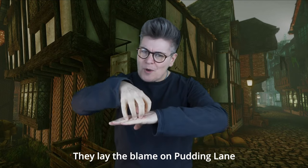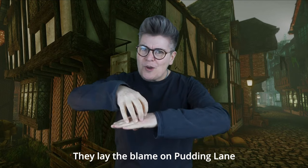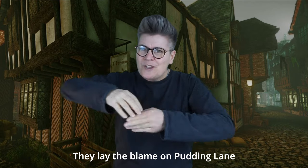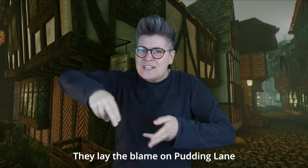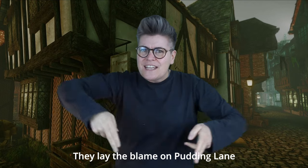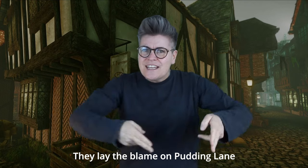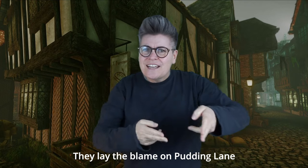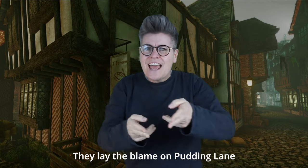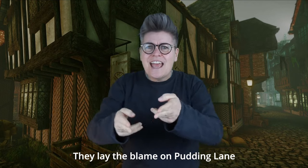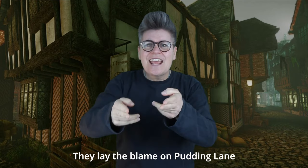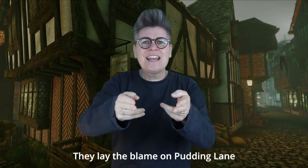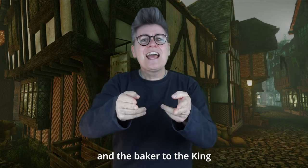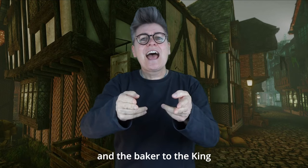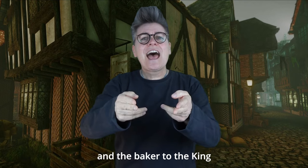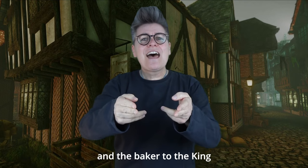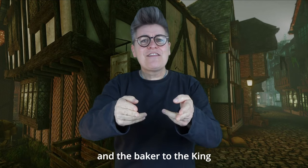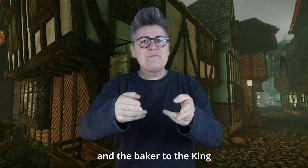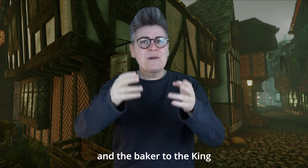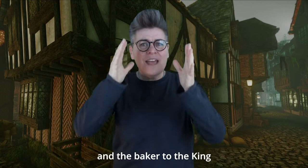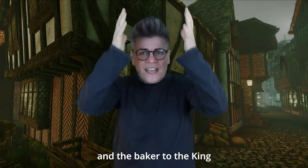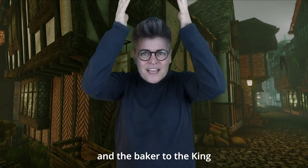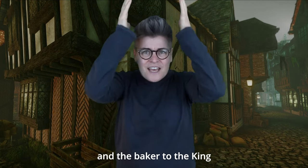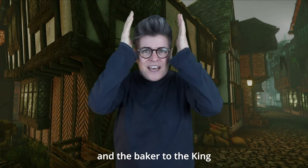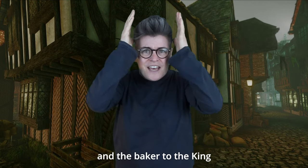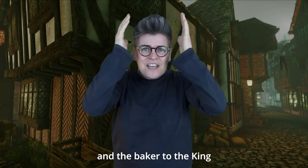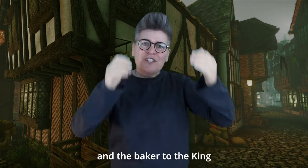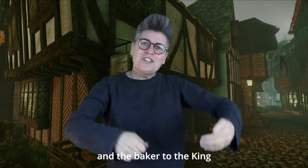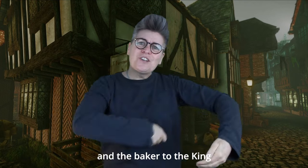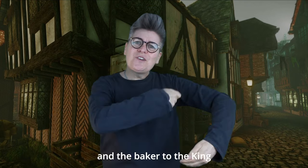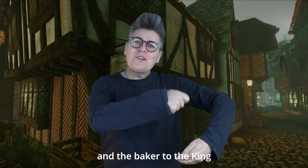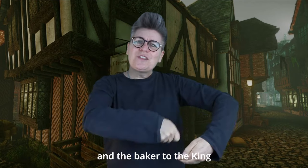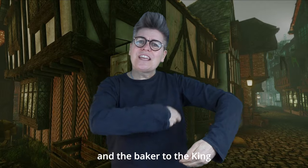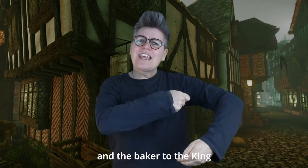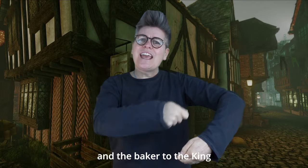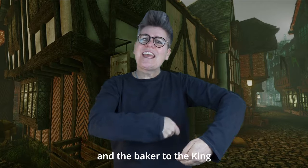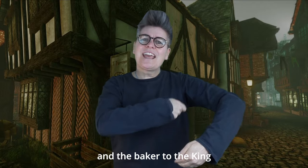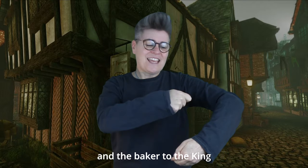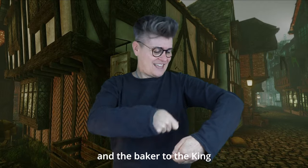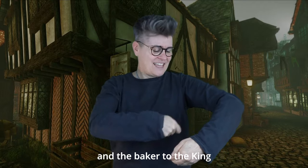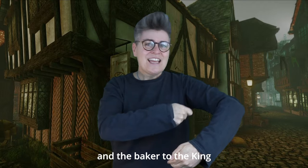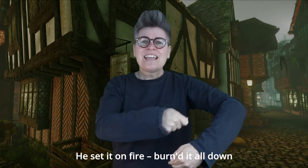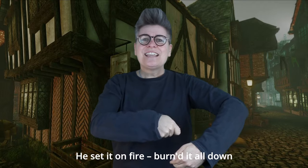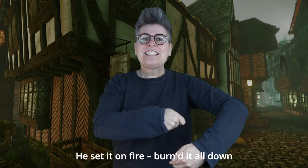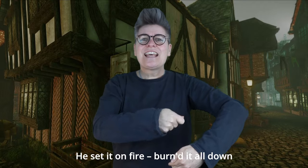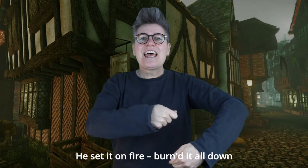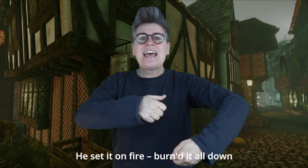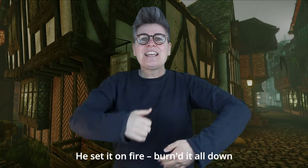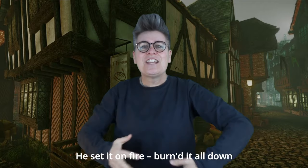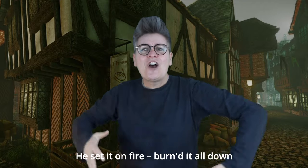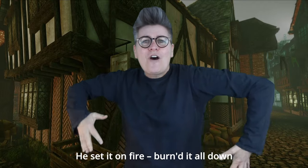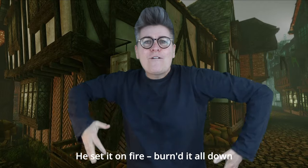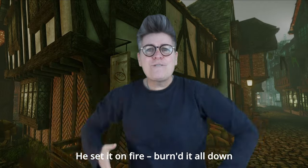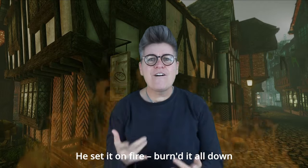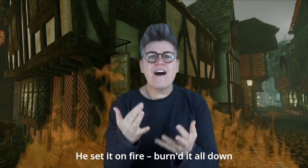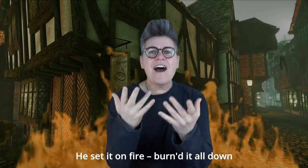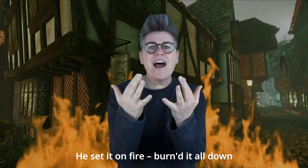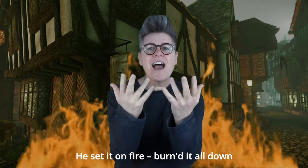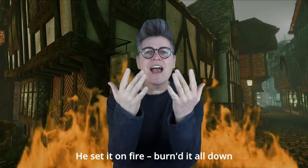Pudding Lane And the baker to the king He set it on fire,